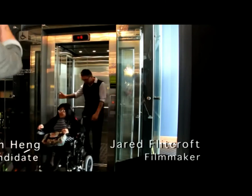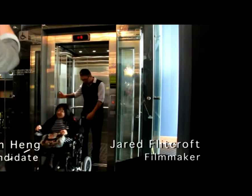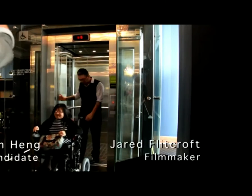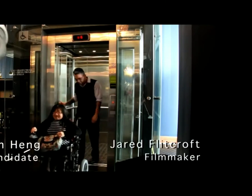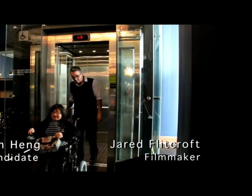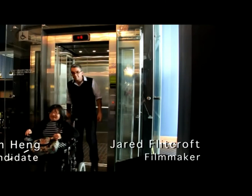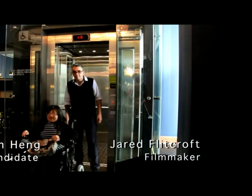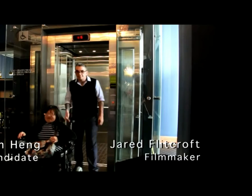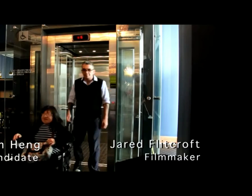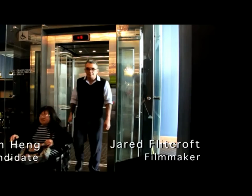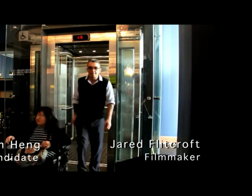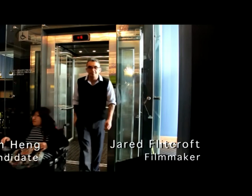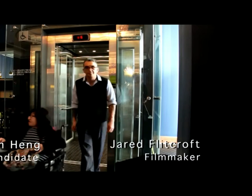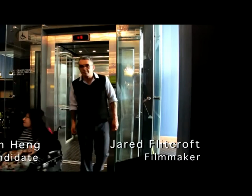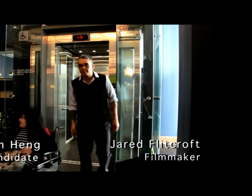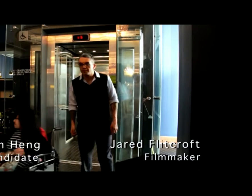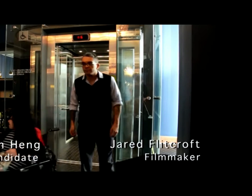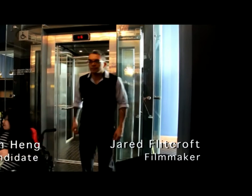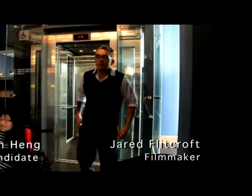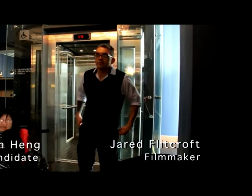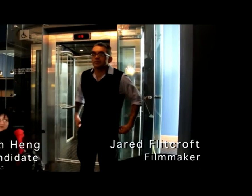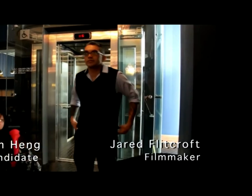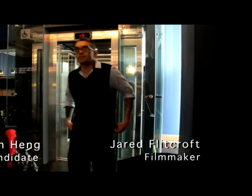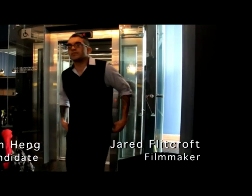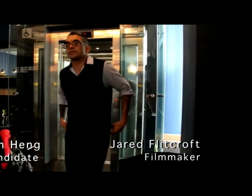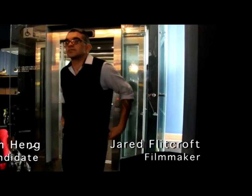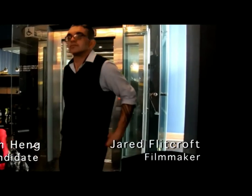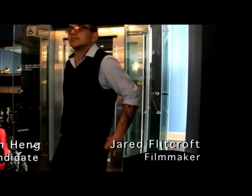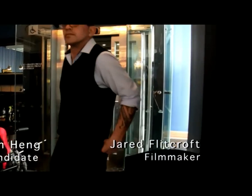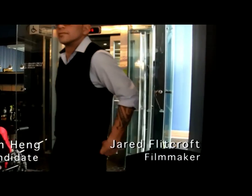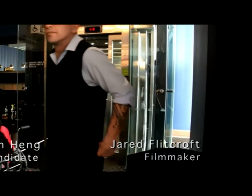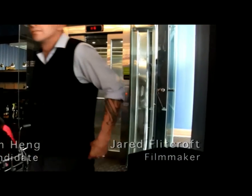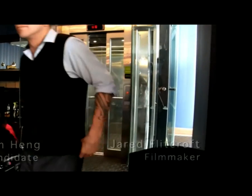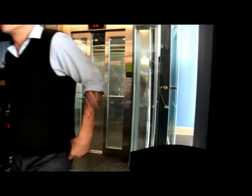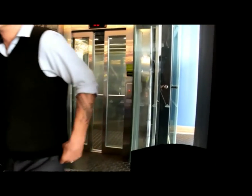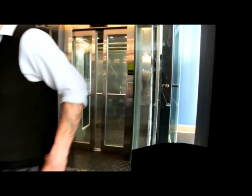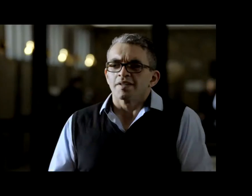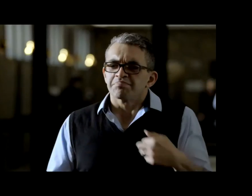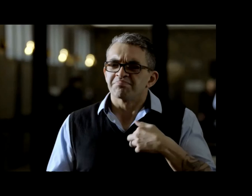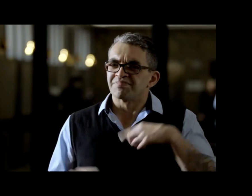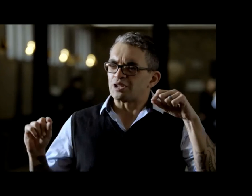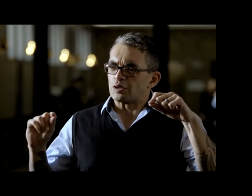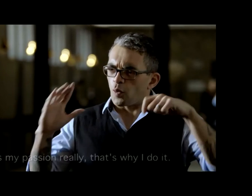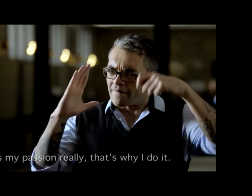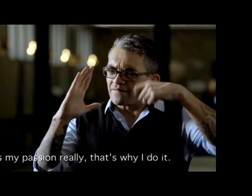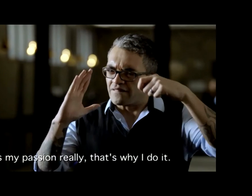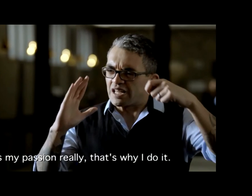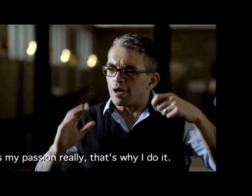Jared is now seated. Moko cover both his forearms. He gestures, using New Zealand sign language. It's my